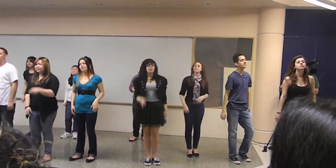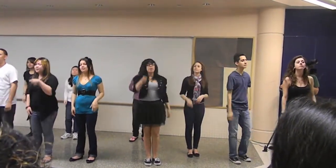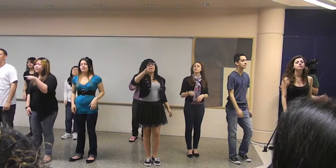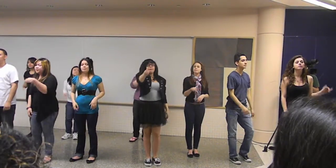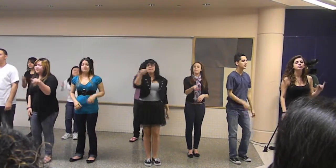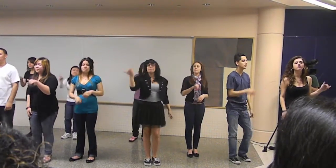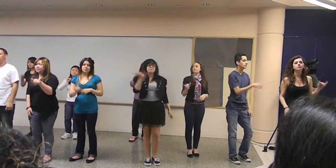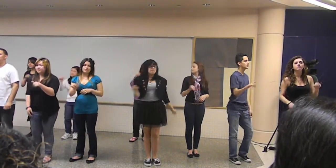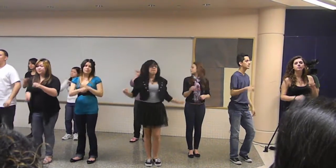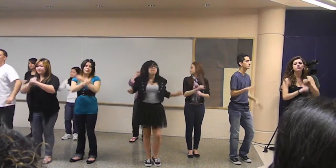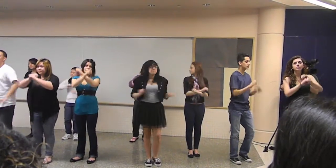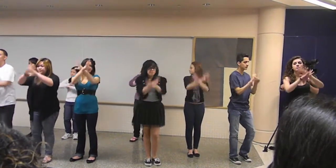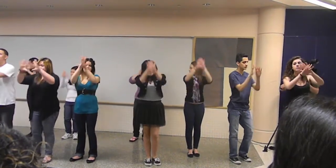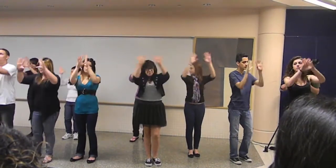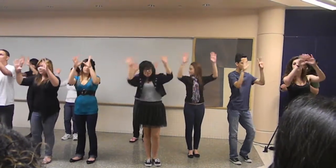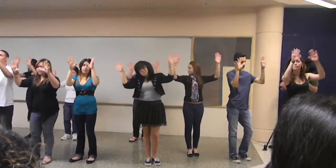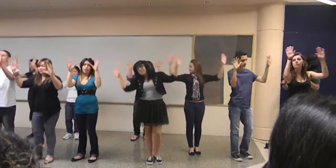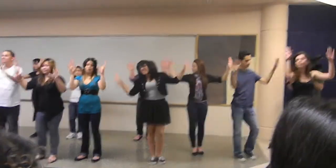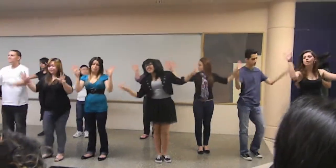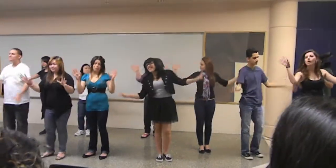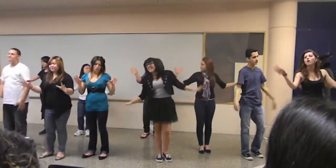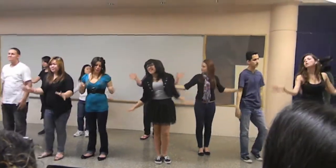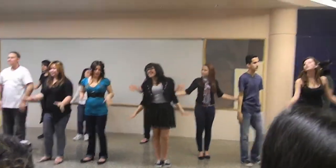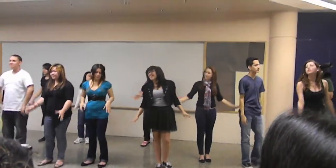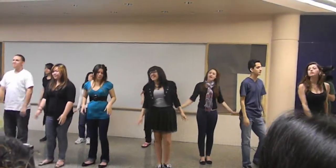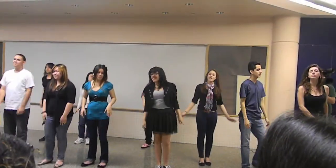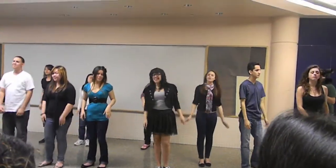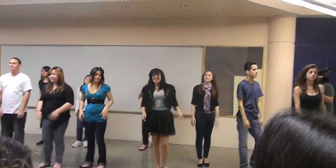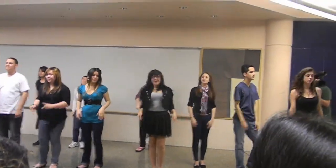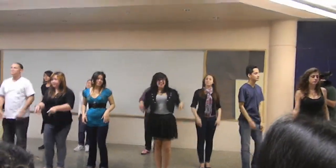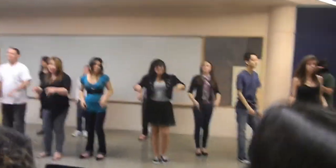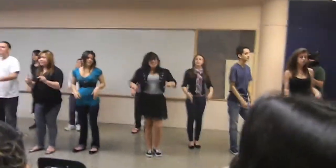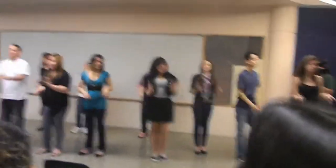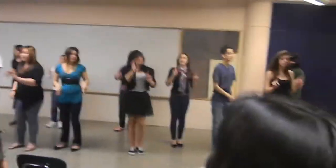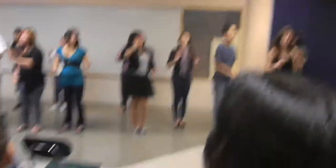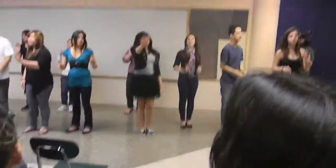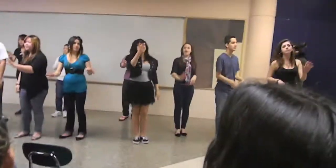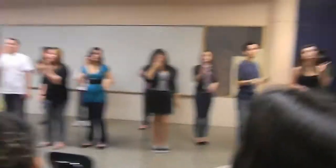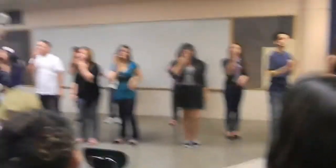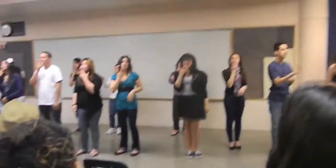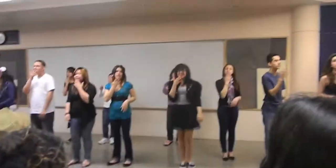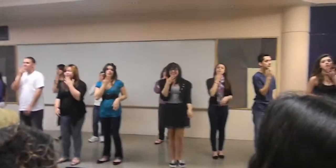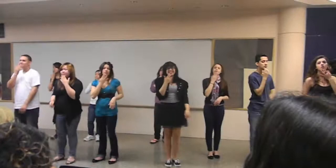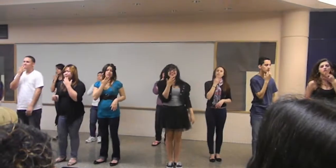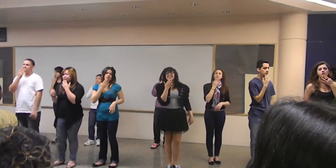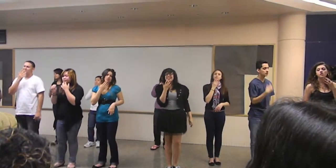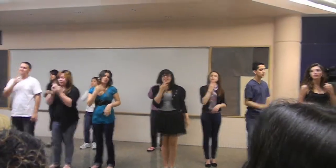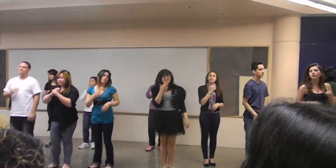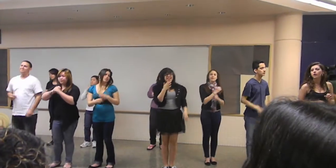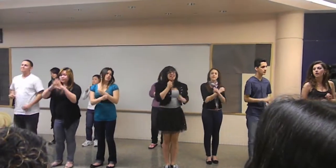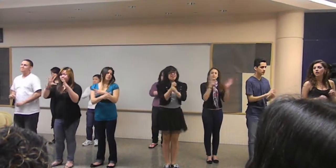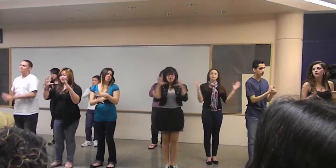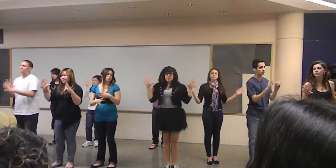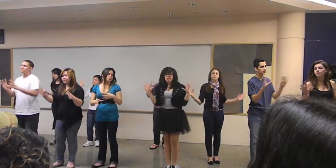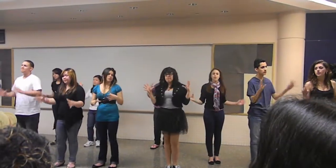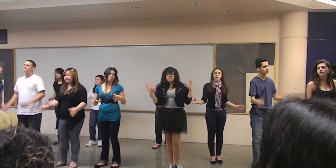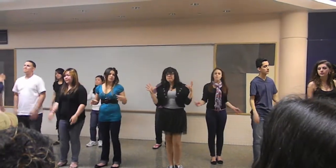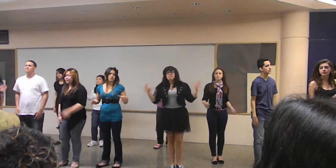Baby, you're the star you are Come on, let your gallows rise